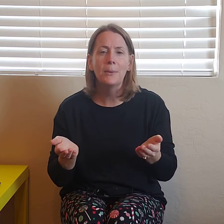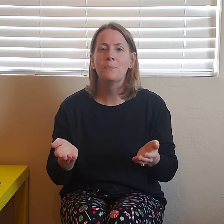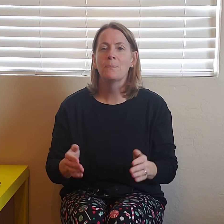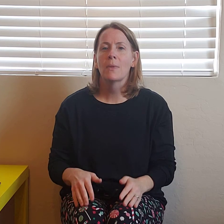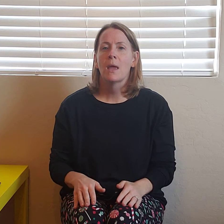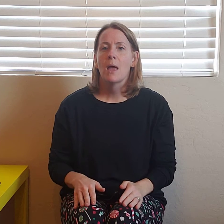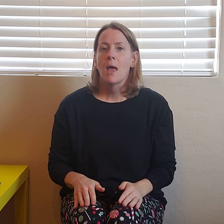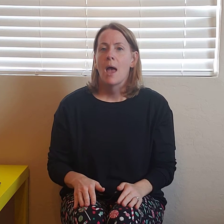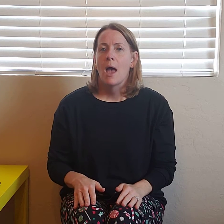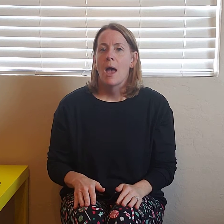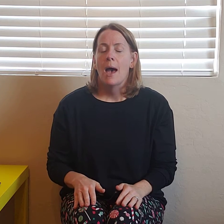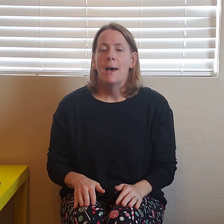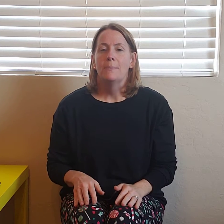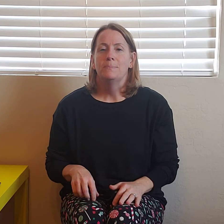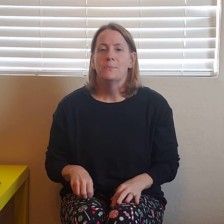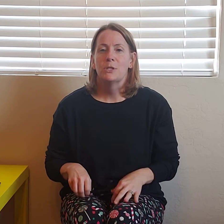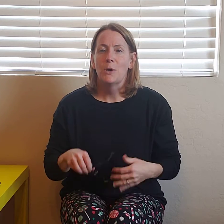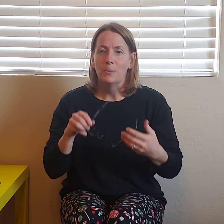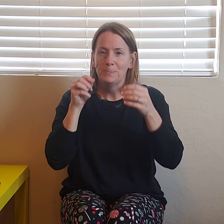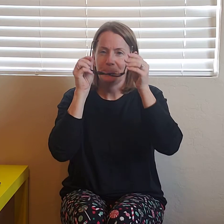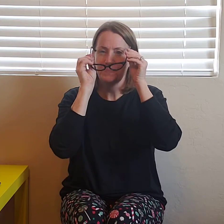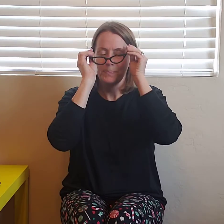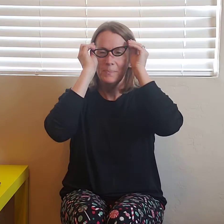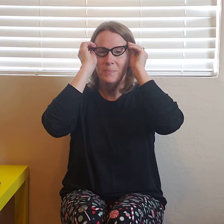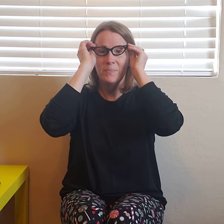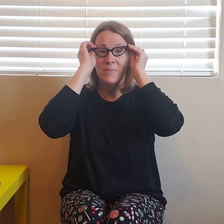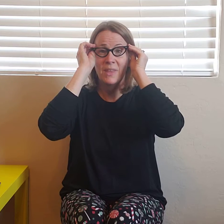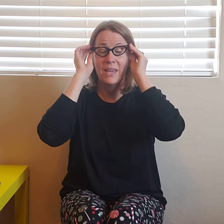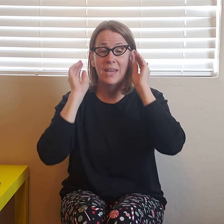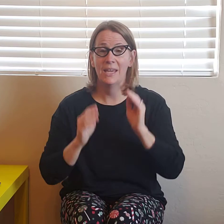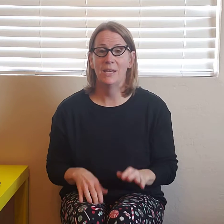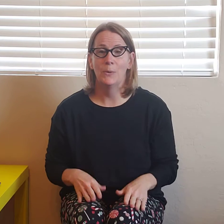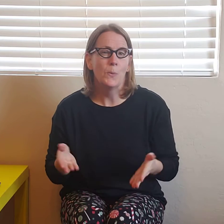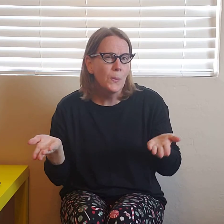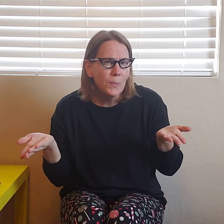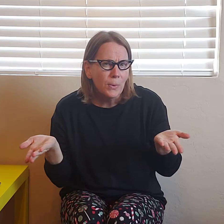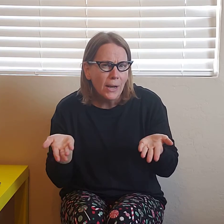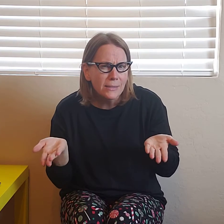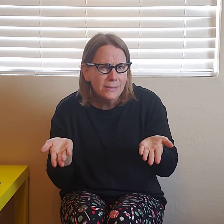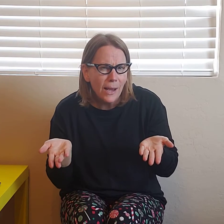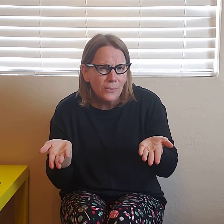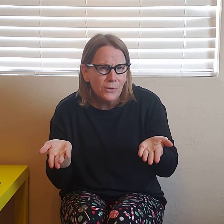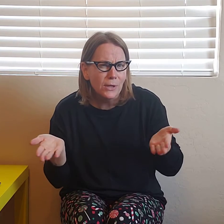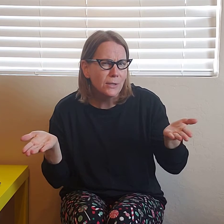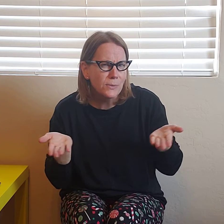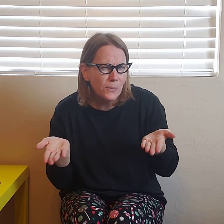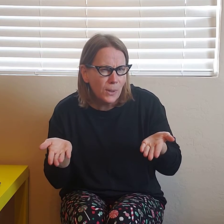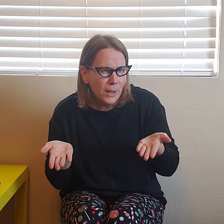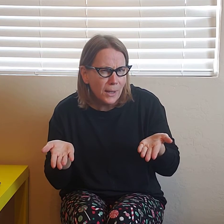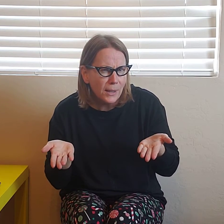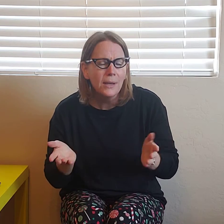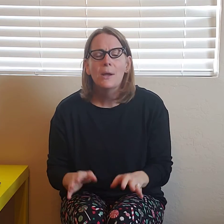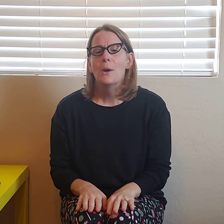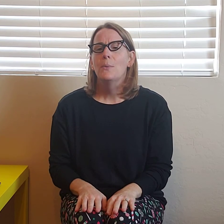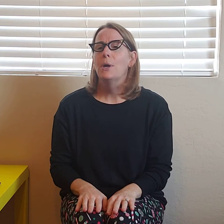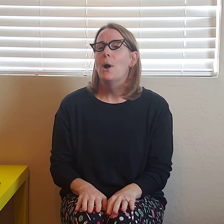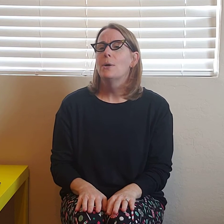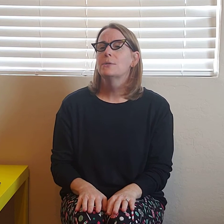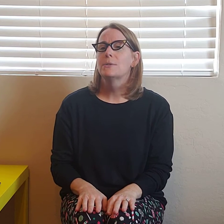so you know practice that with your kids what we also